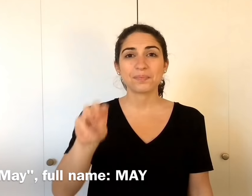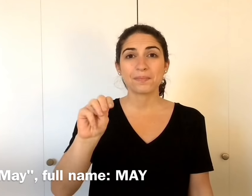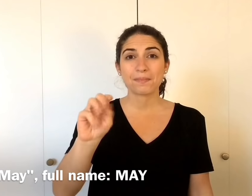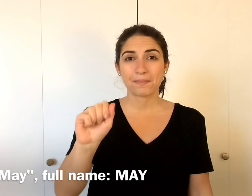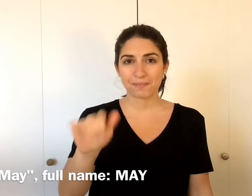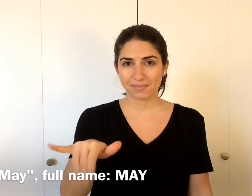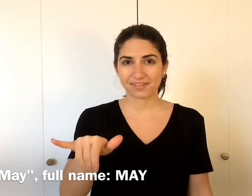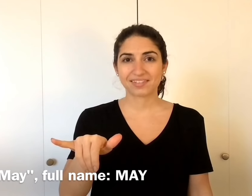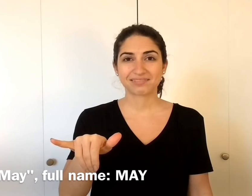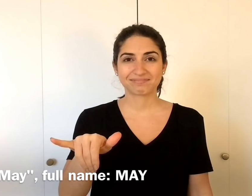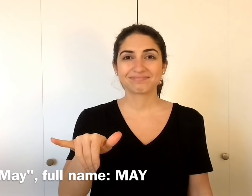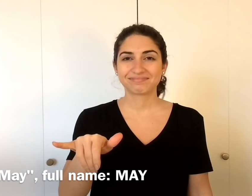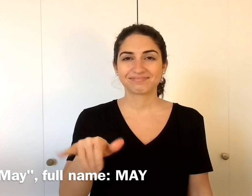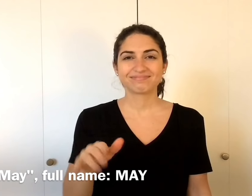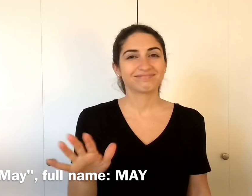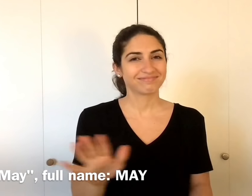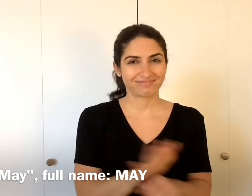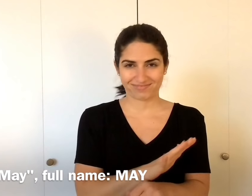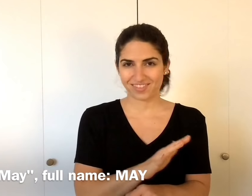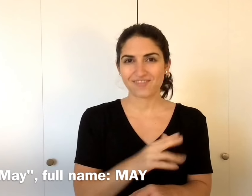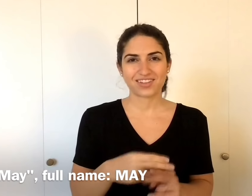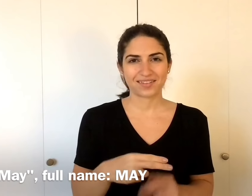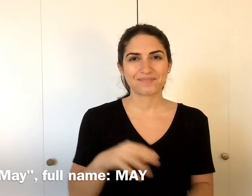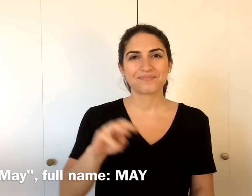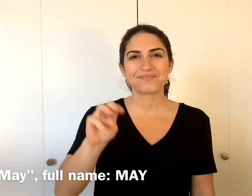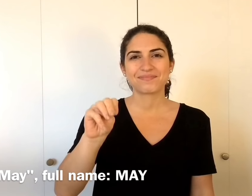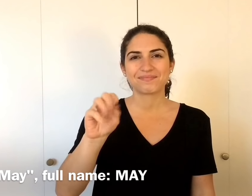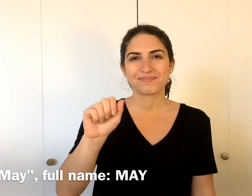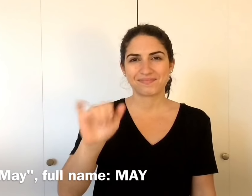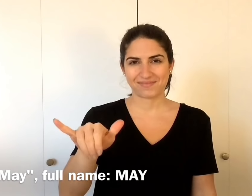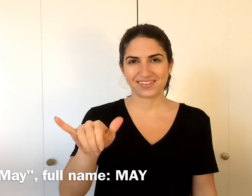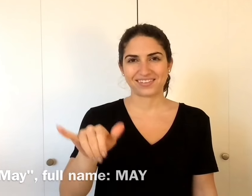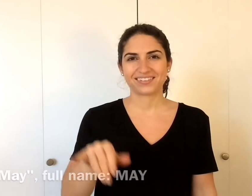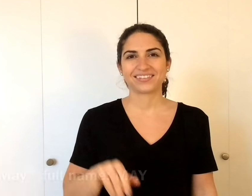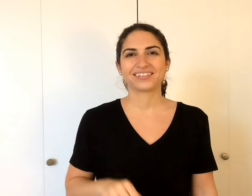May. May, the full name. M-A-Y.